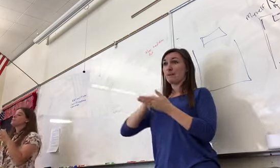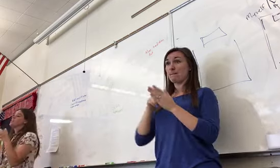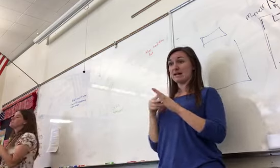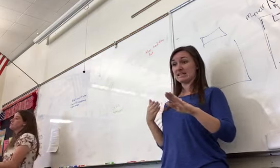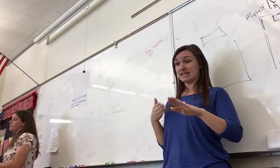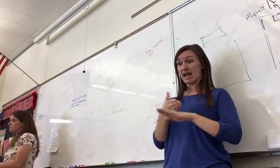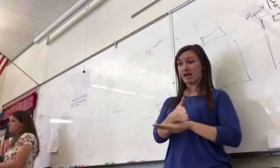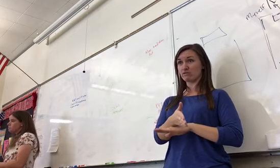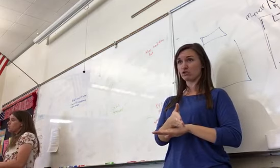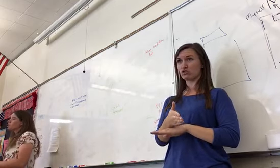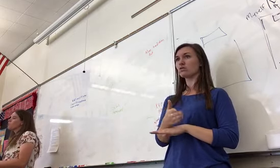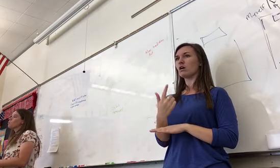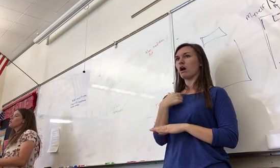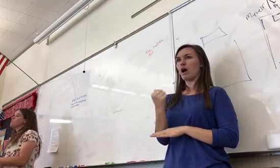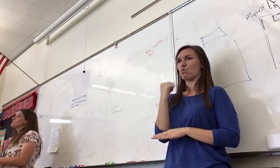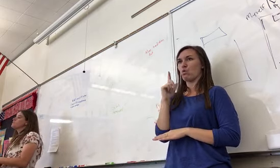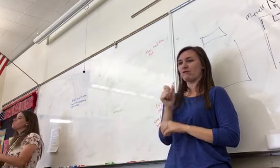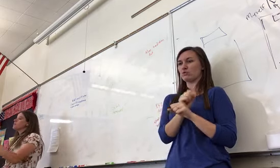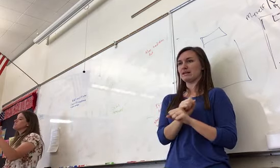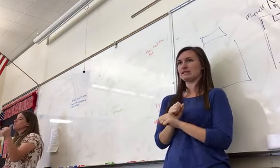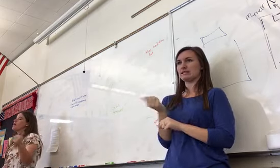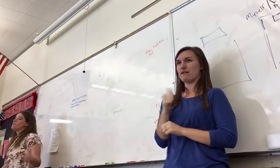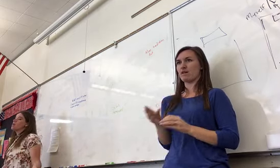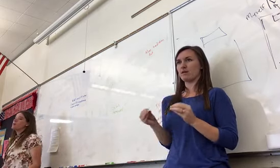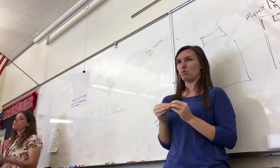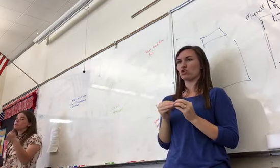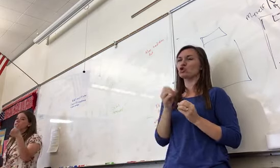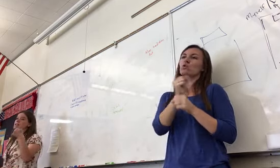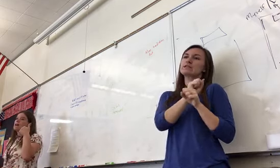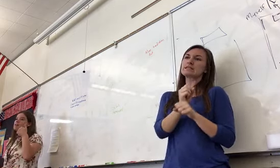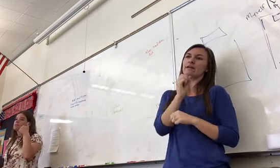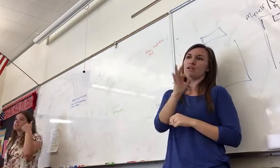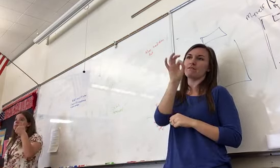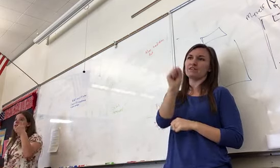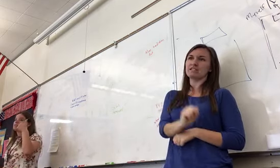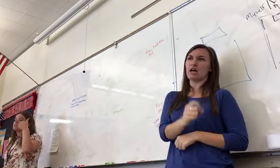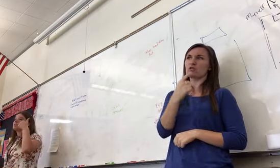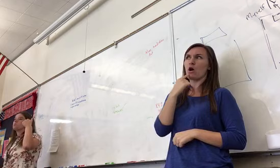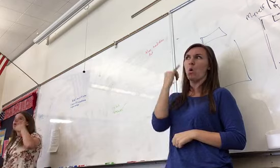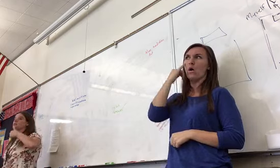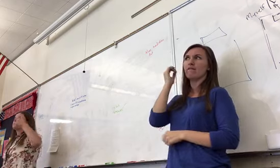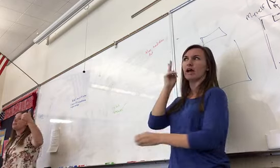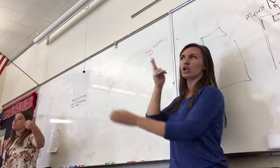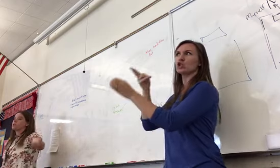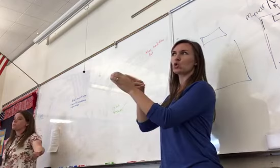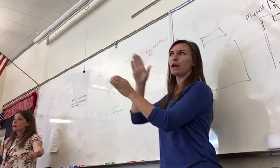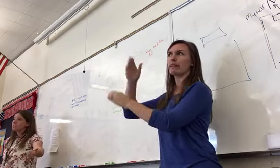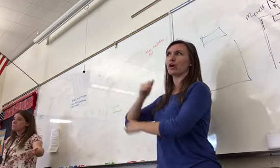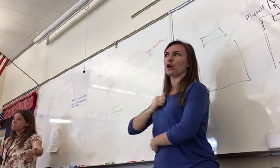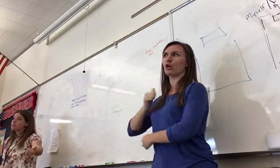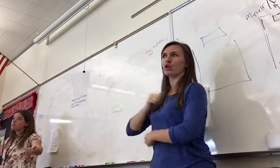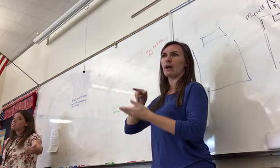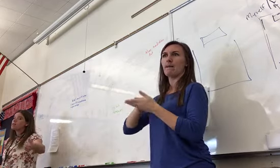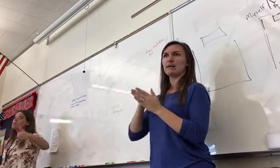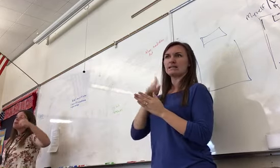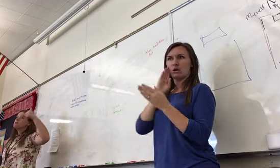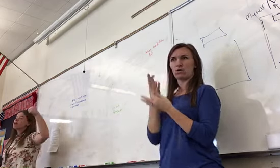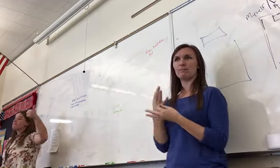free of slaves. So really this is what is going to have an upswing in African Americans wanting to get better rights in America by